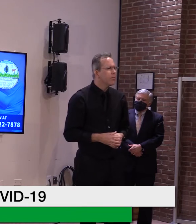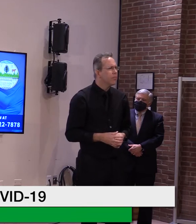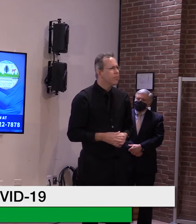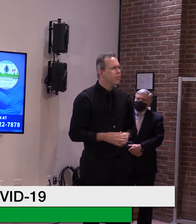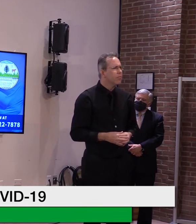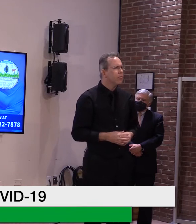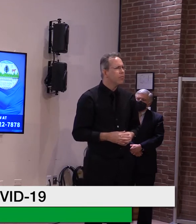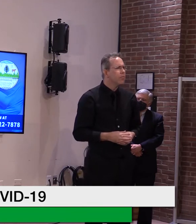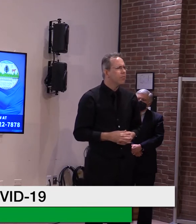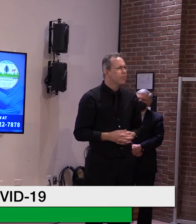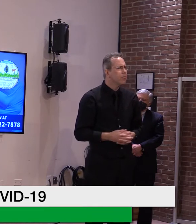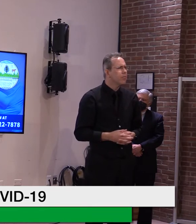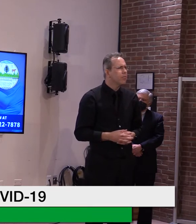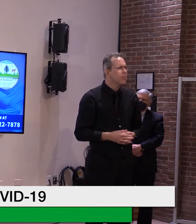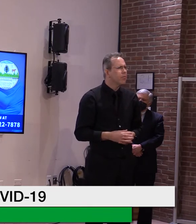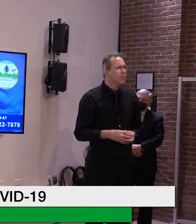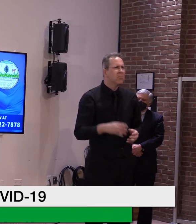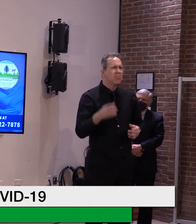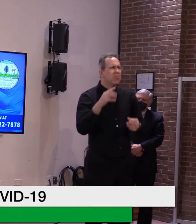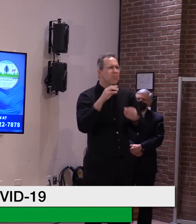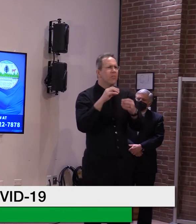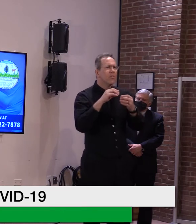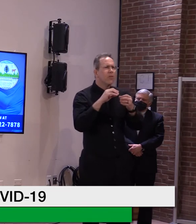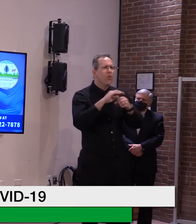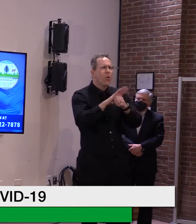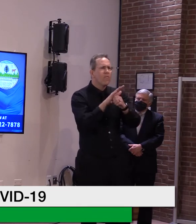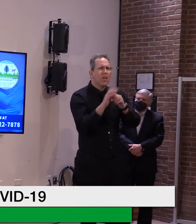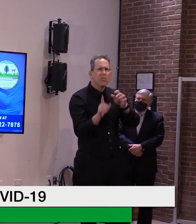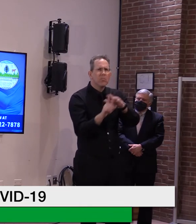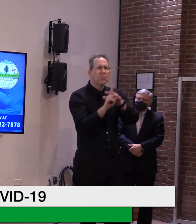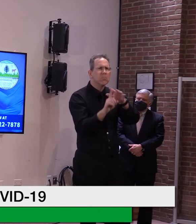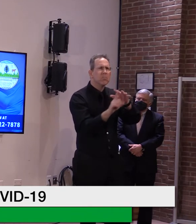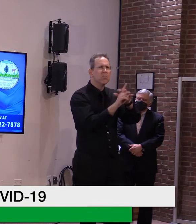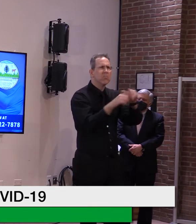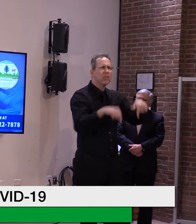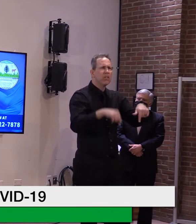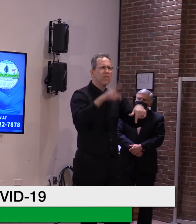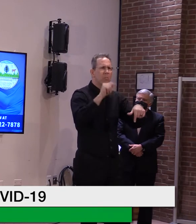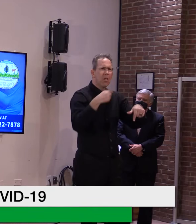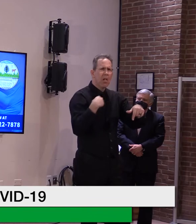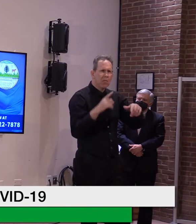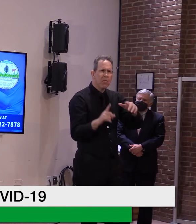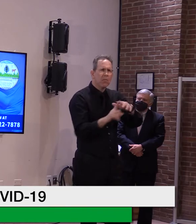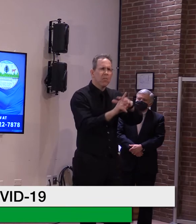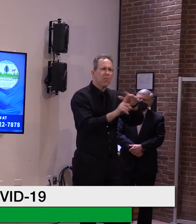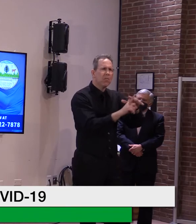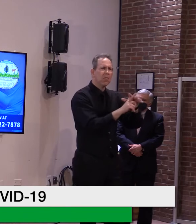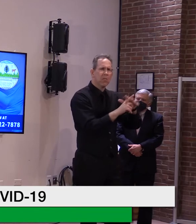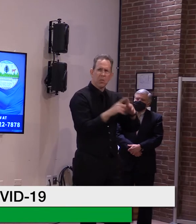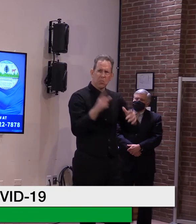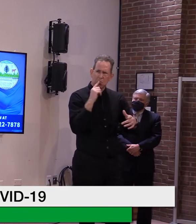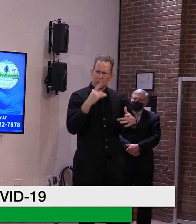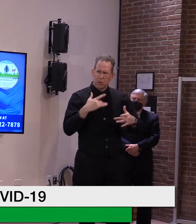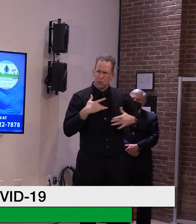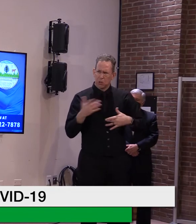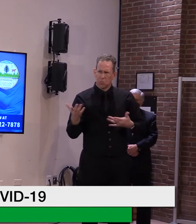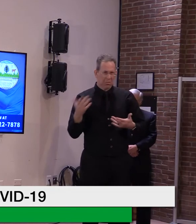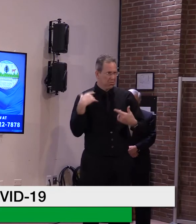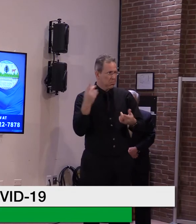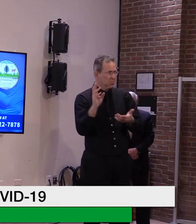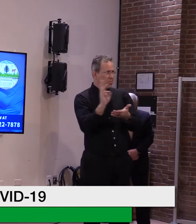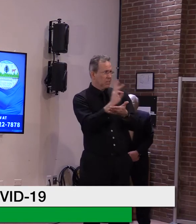over the last month or maybe six weeks, the number of the counties with the increase in cases have kind of moved, uh,